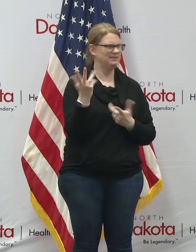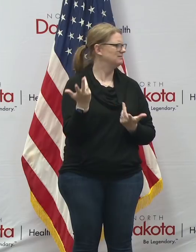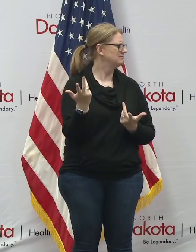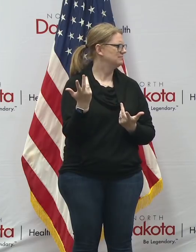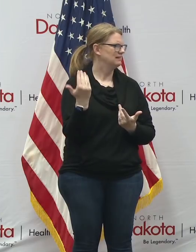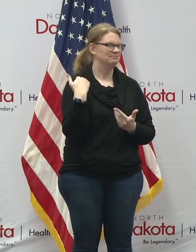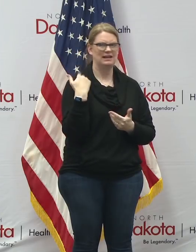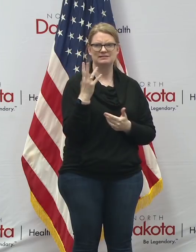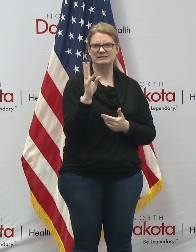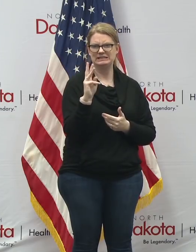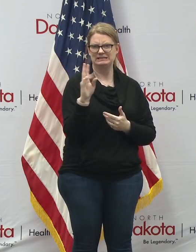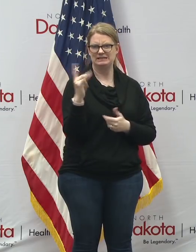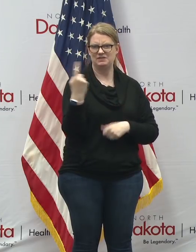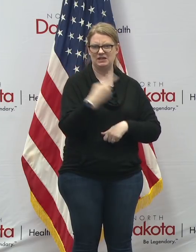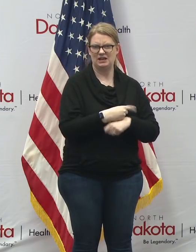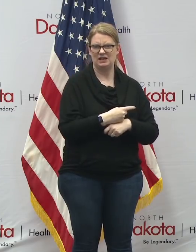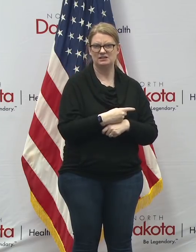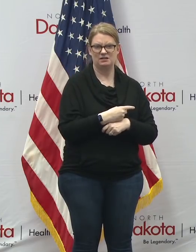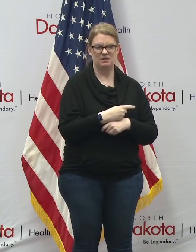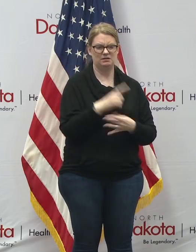16 17 days